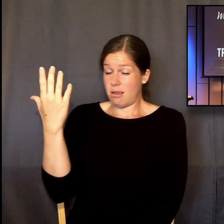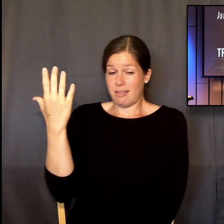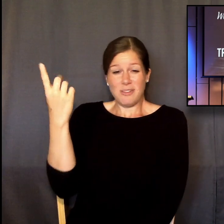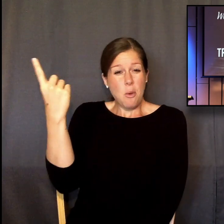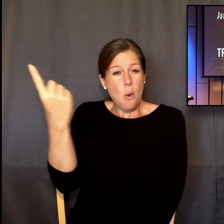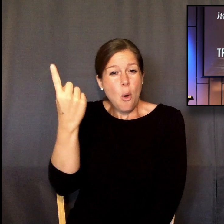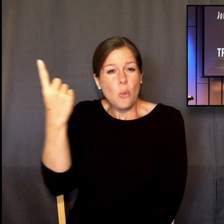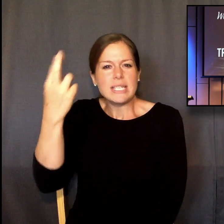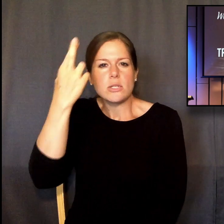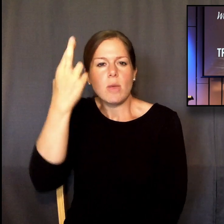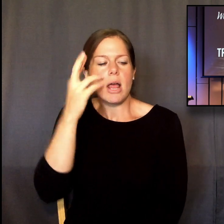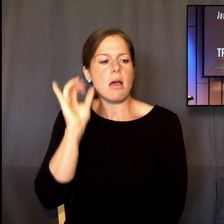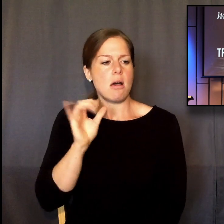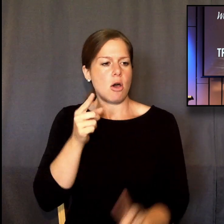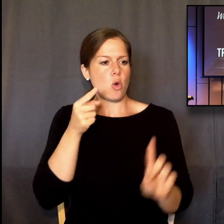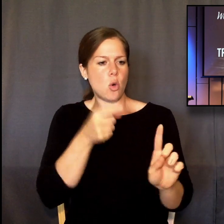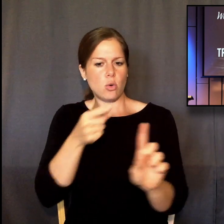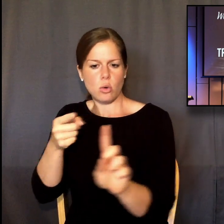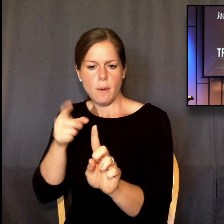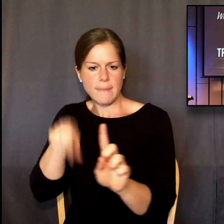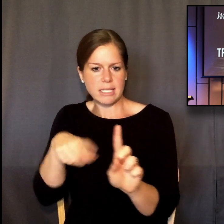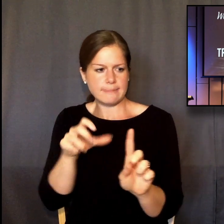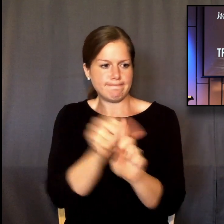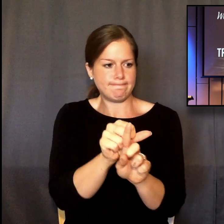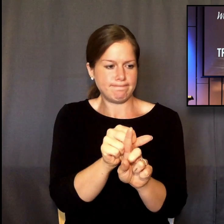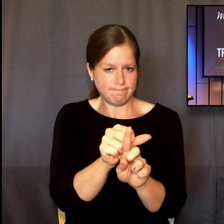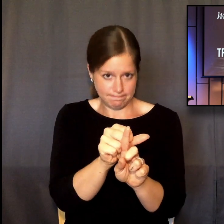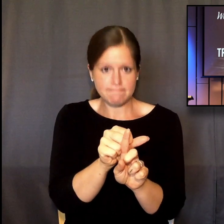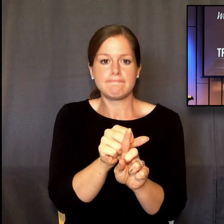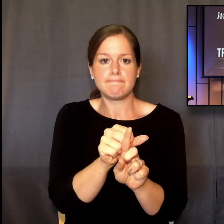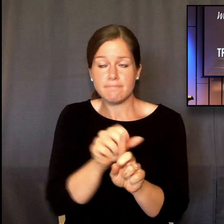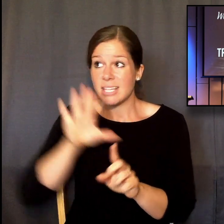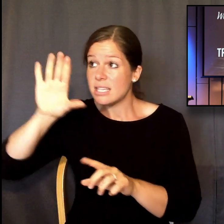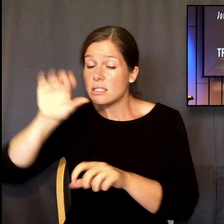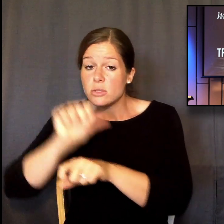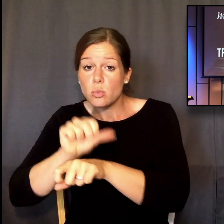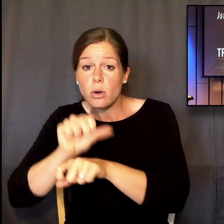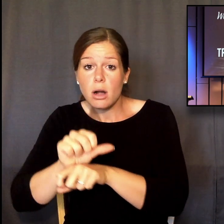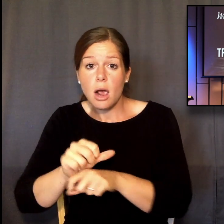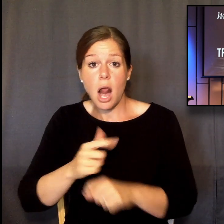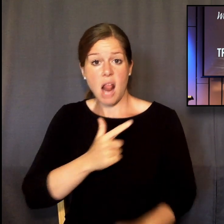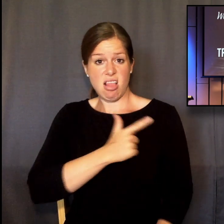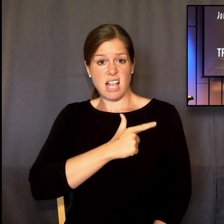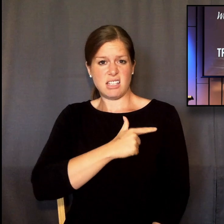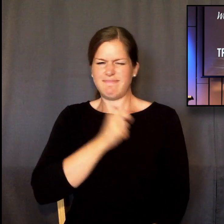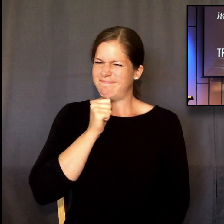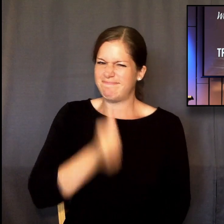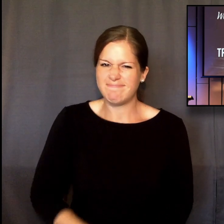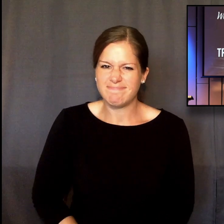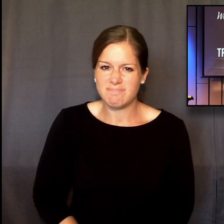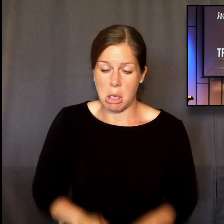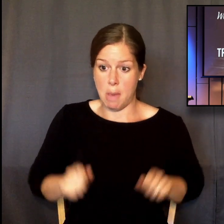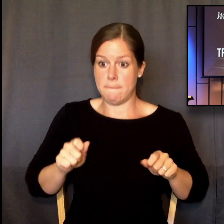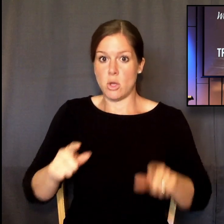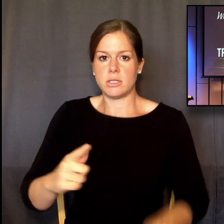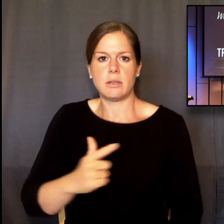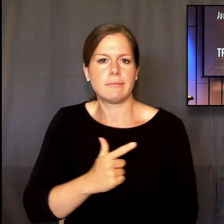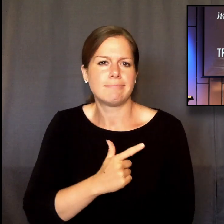realizing some goal that he set. His work isn't lethargic. It isn't sporadic, moving from